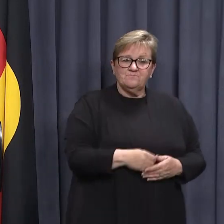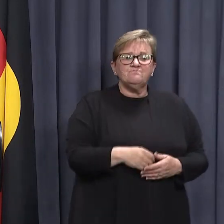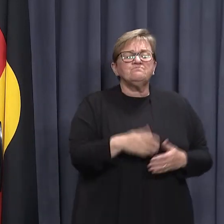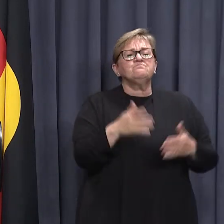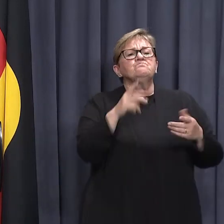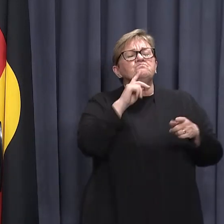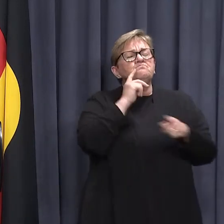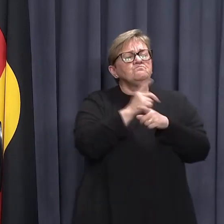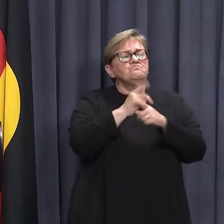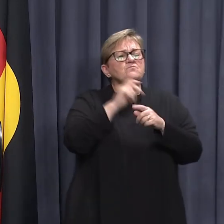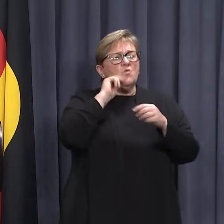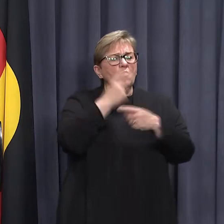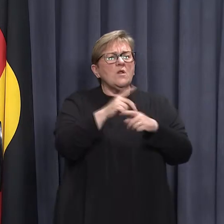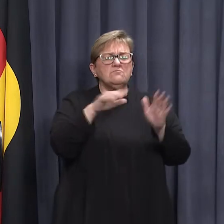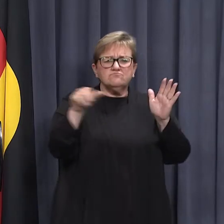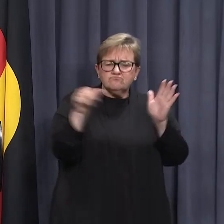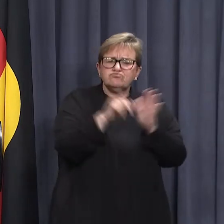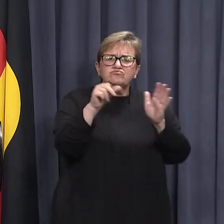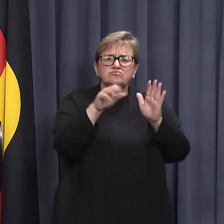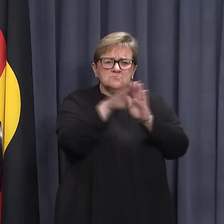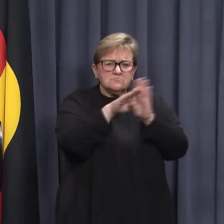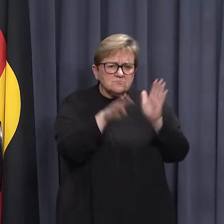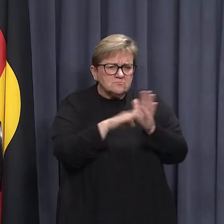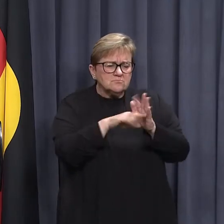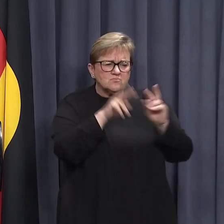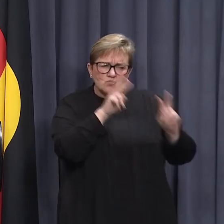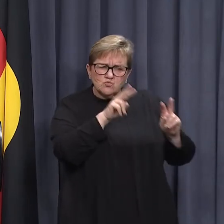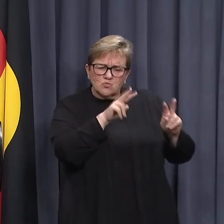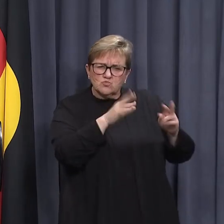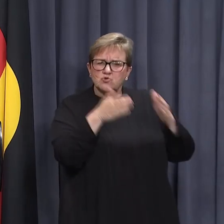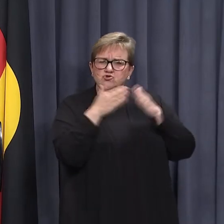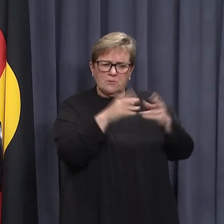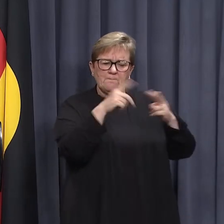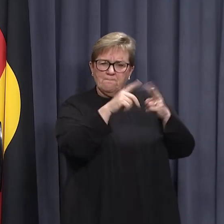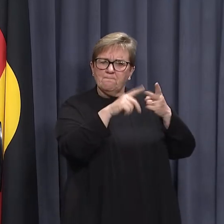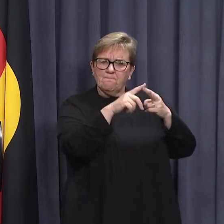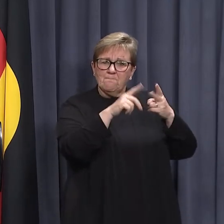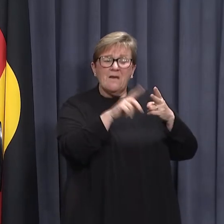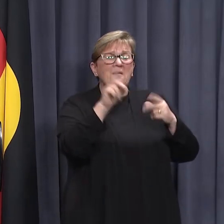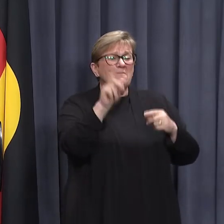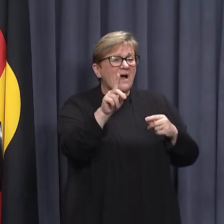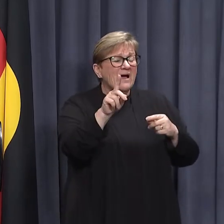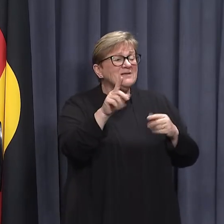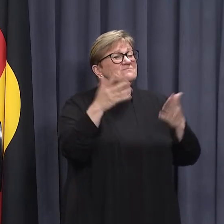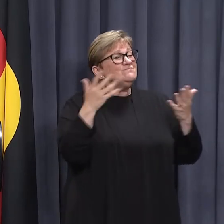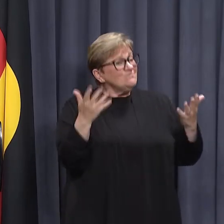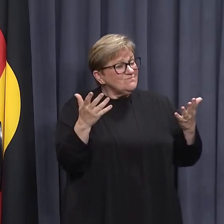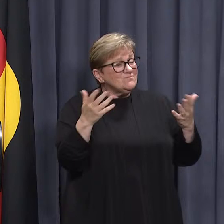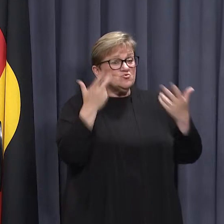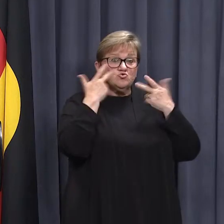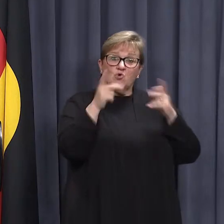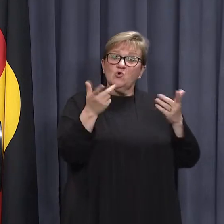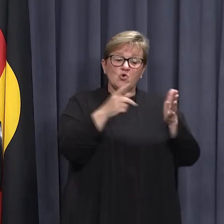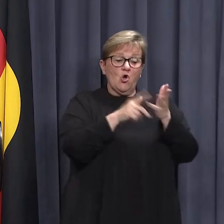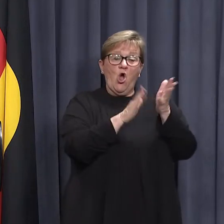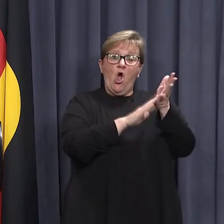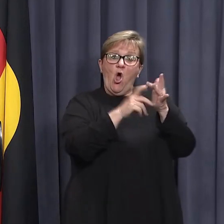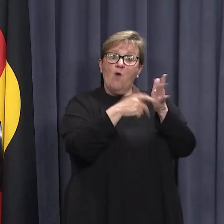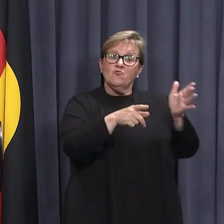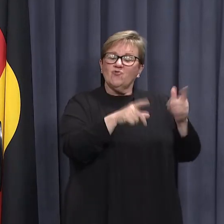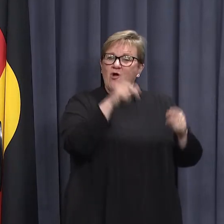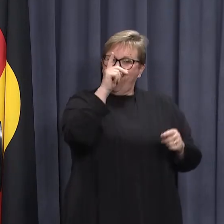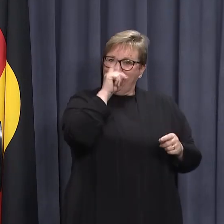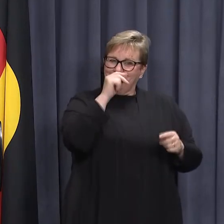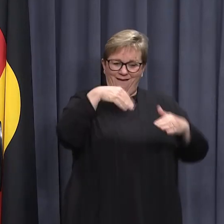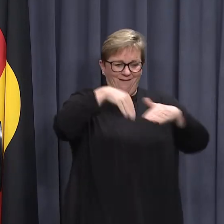Authorities will continue to use strict COVID protocols to manage these ships. However again, it shows how Omicron can